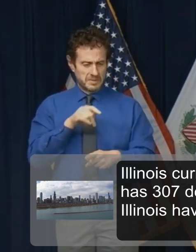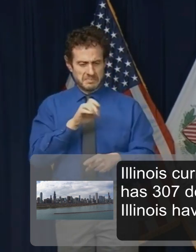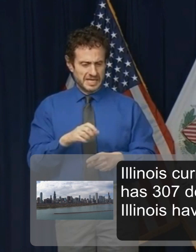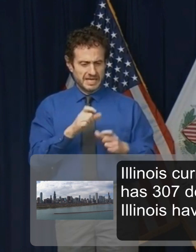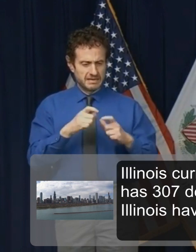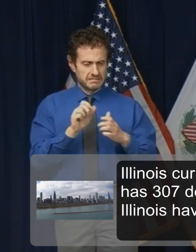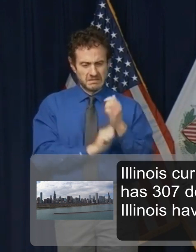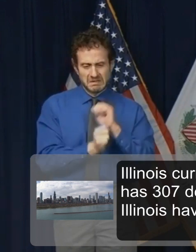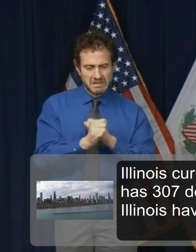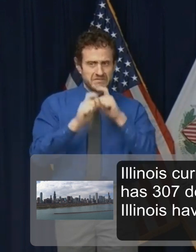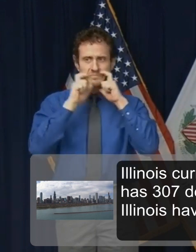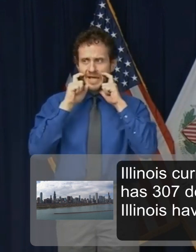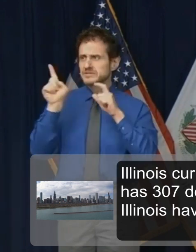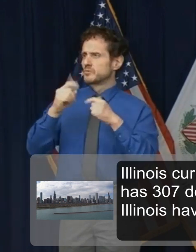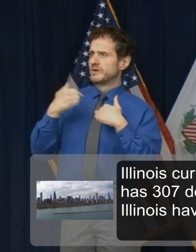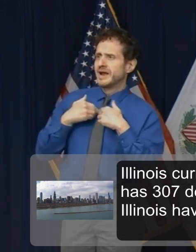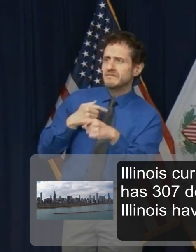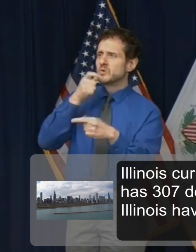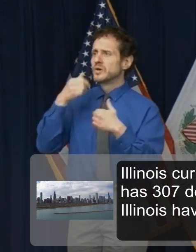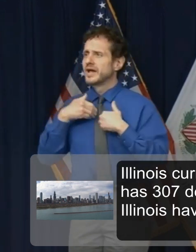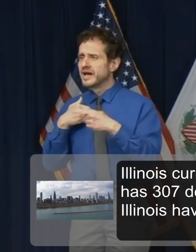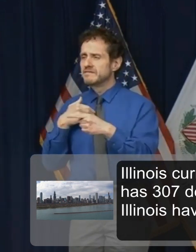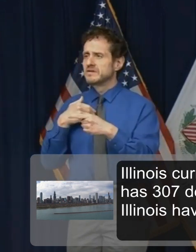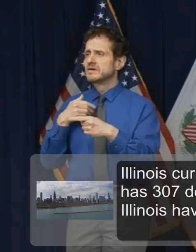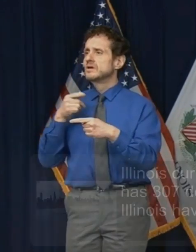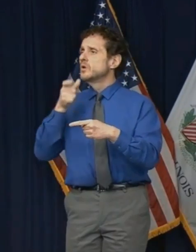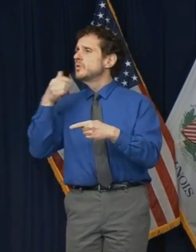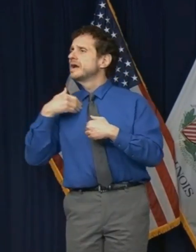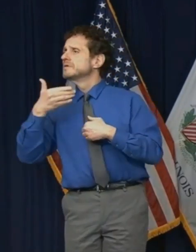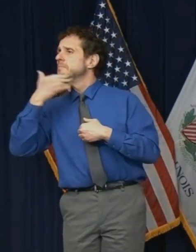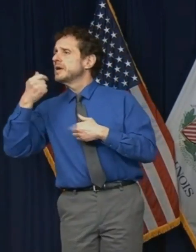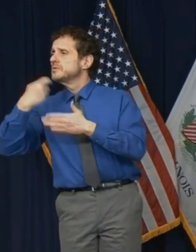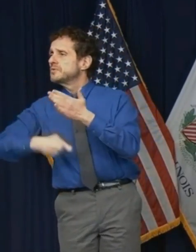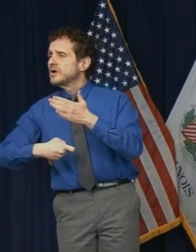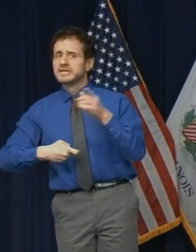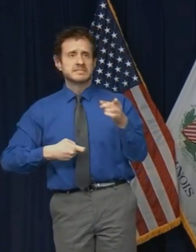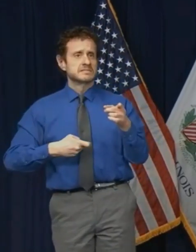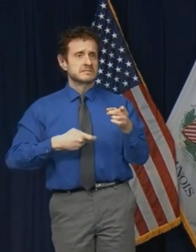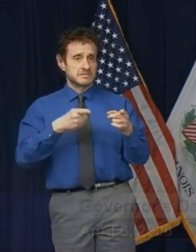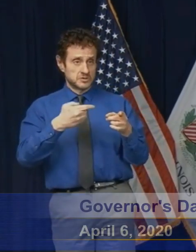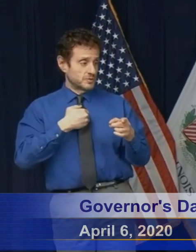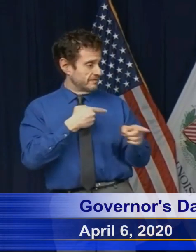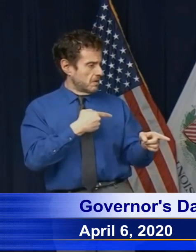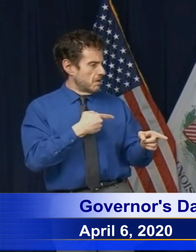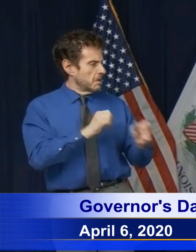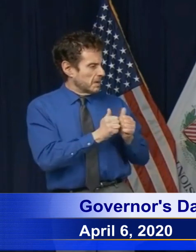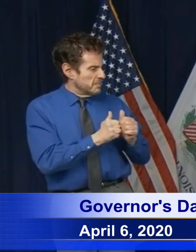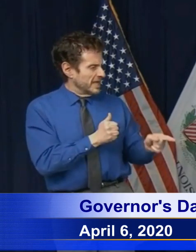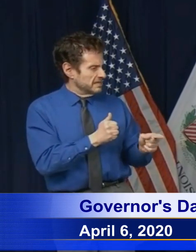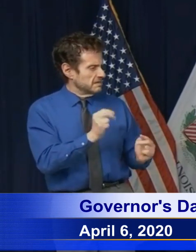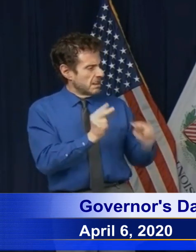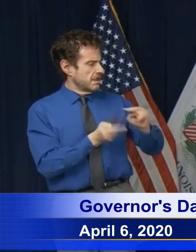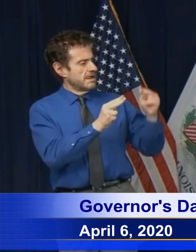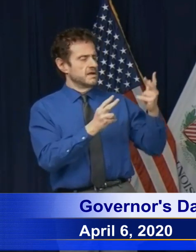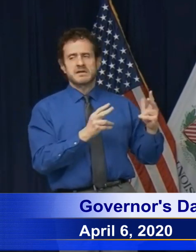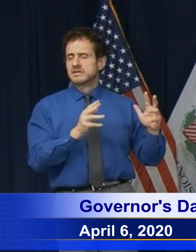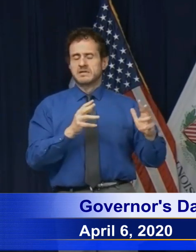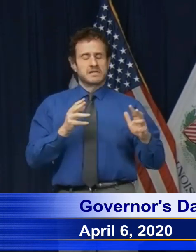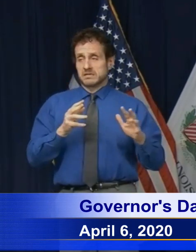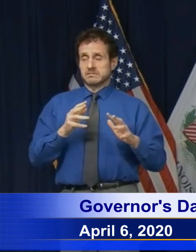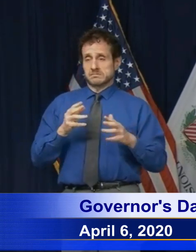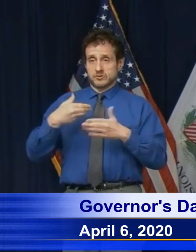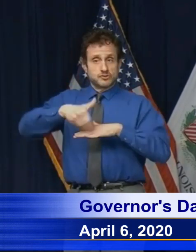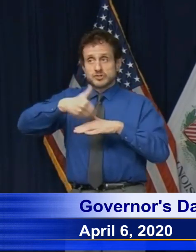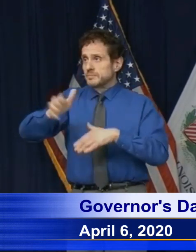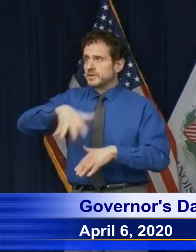reaching out to the producer with a better price and a faster payment than our competitors, overcoming the machinations of shipping